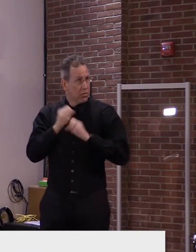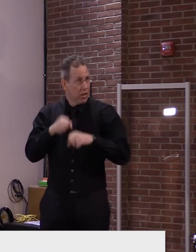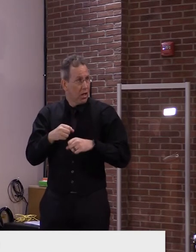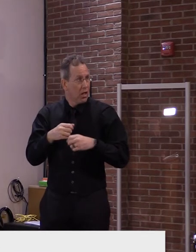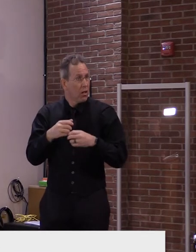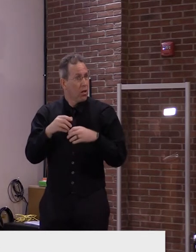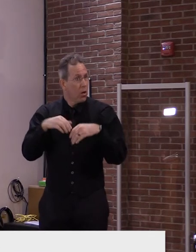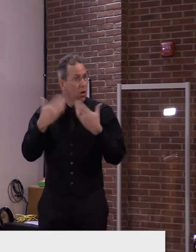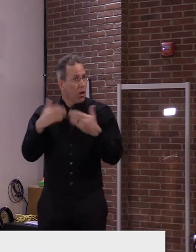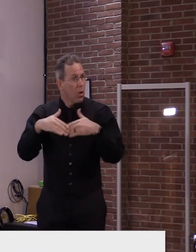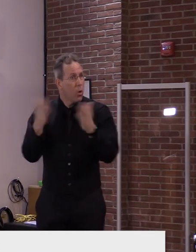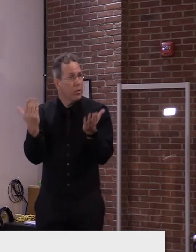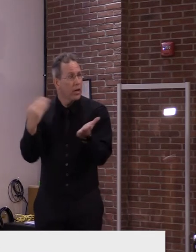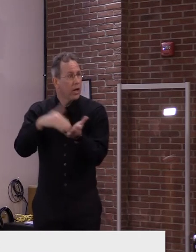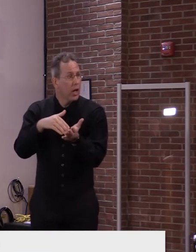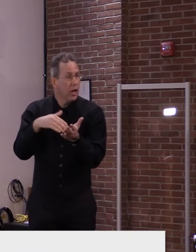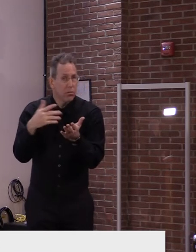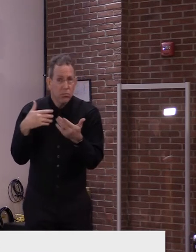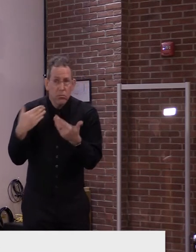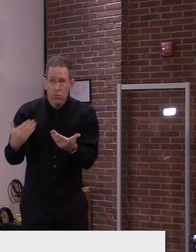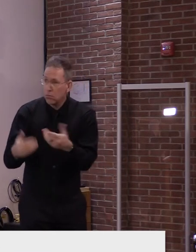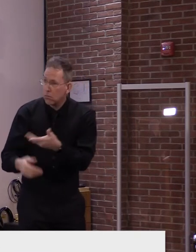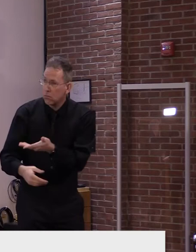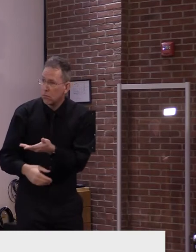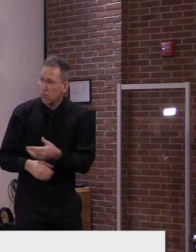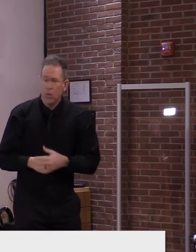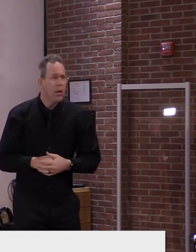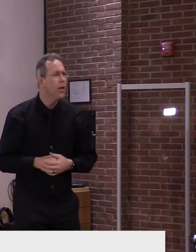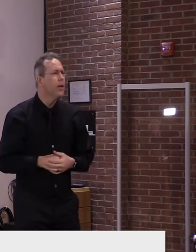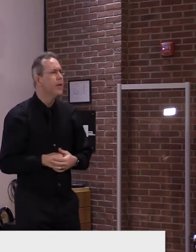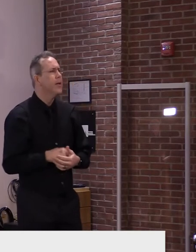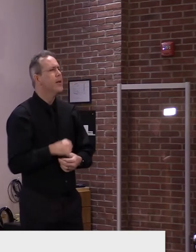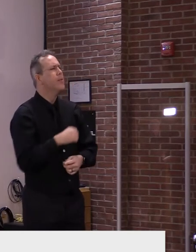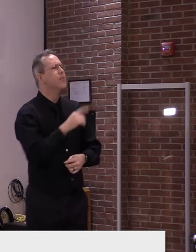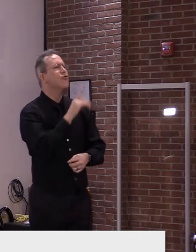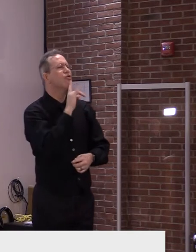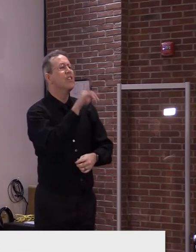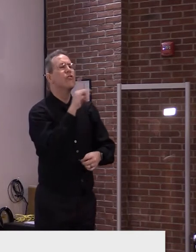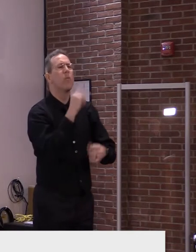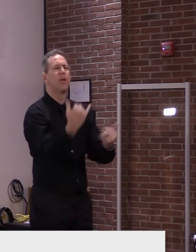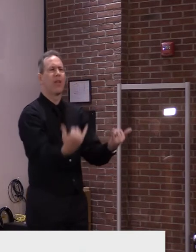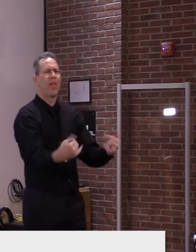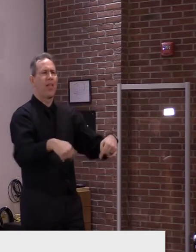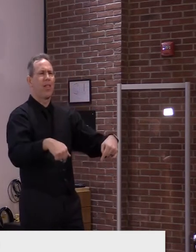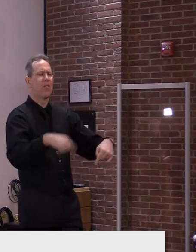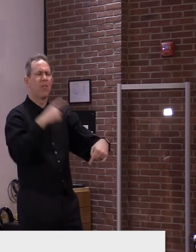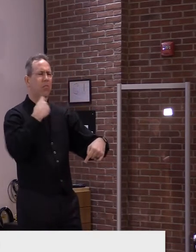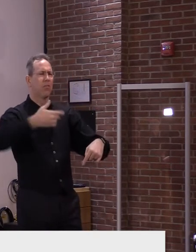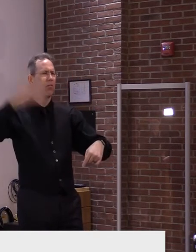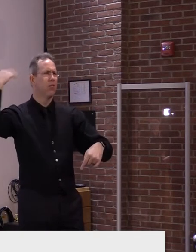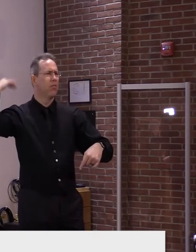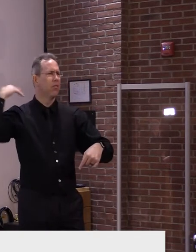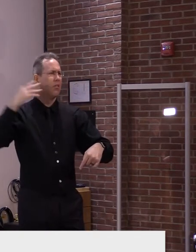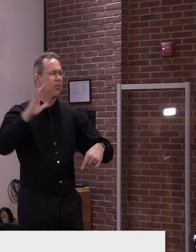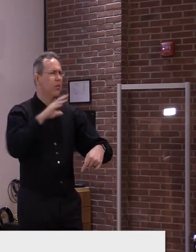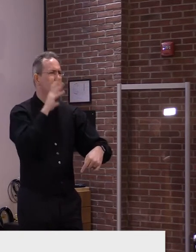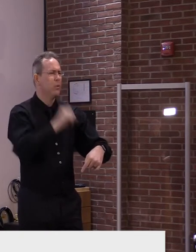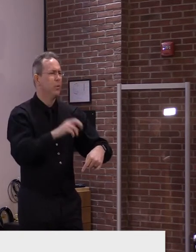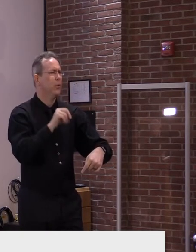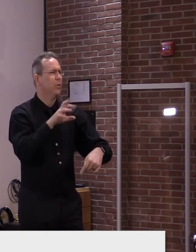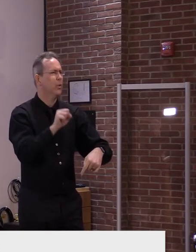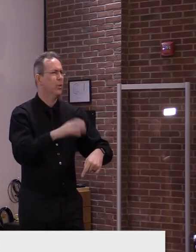reopening? No, it's, uh, it is a current outbreak, an ongoing outbreak, not something that's happened previously.